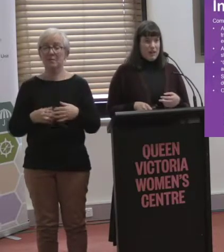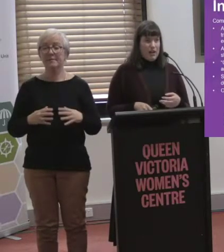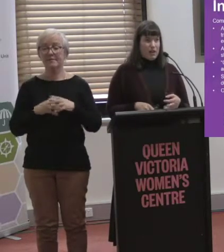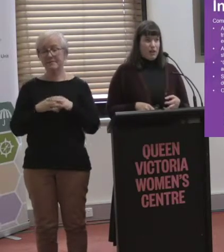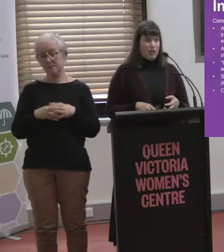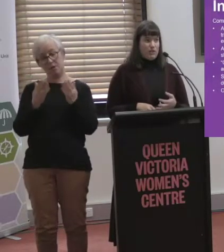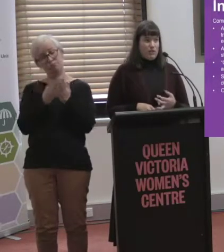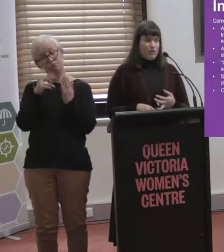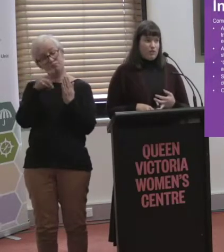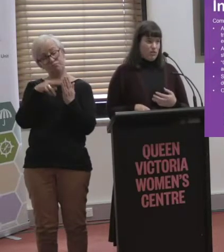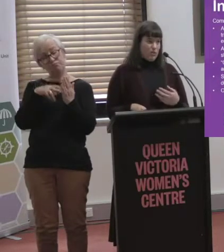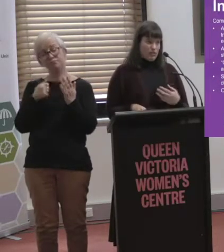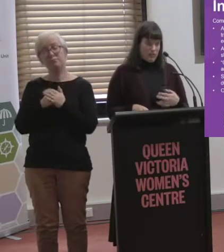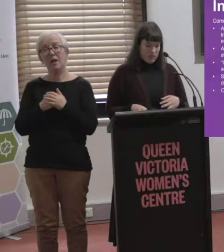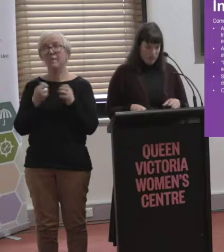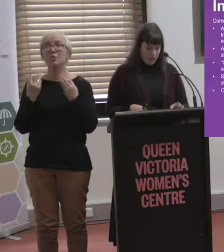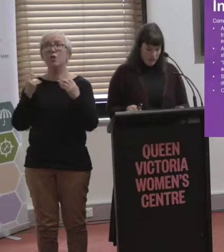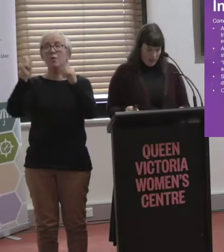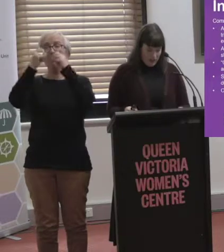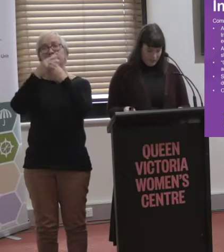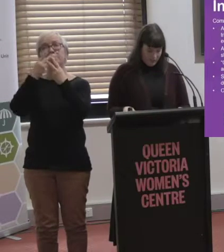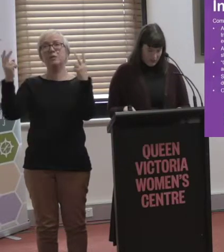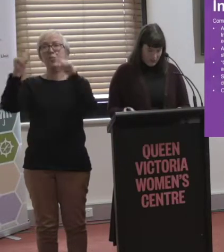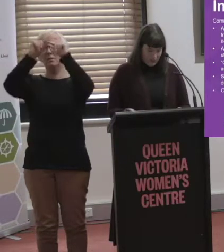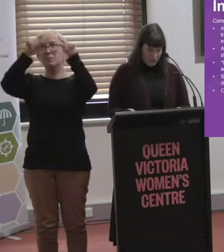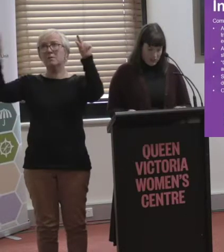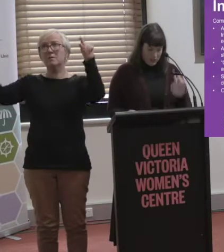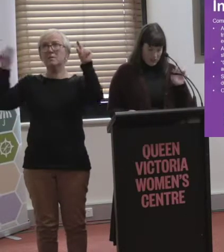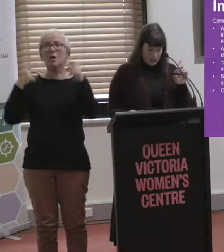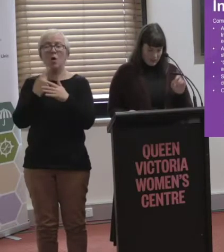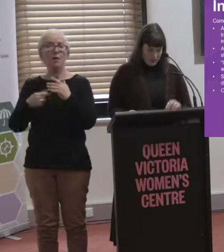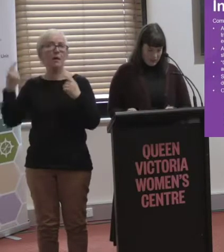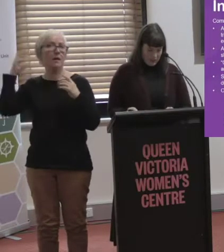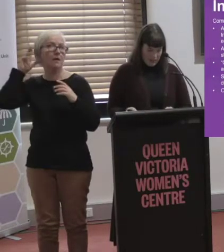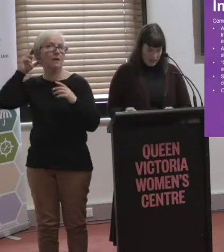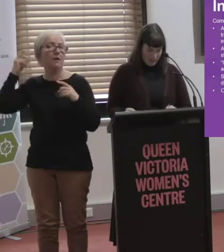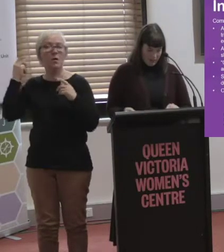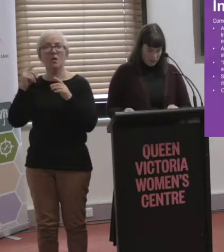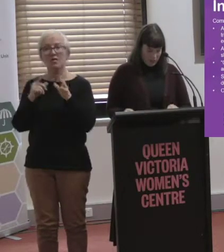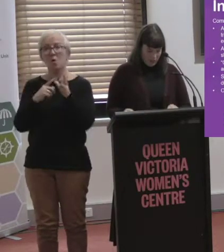and they often don't have a visual equivalent. So that's the audio announcements.